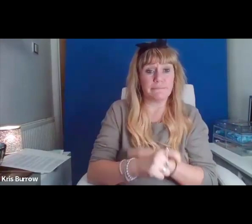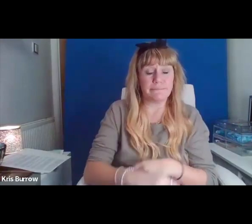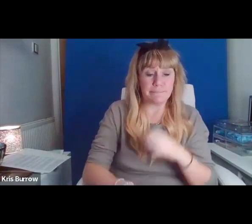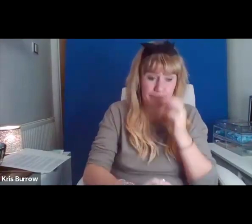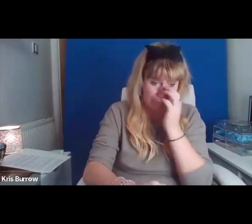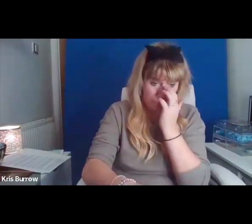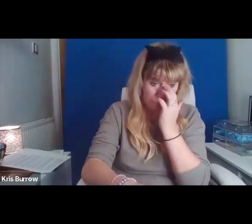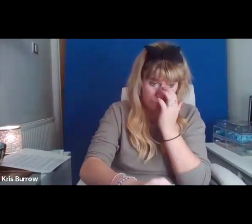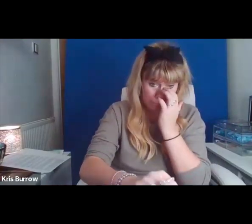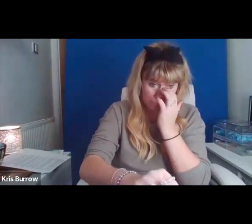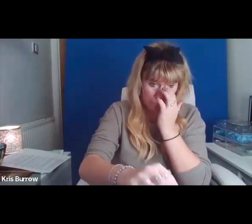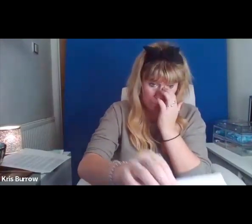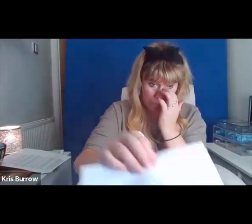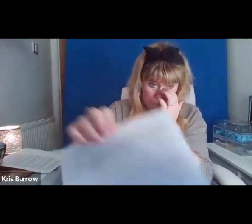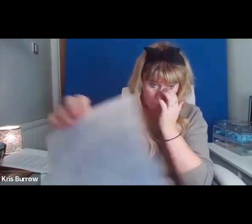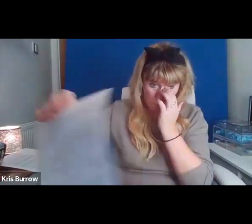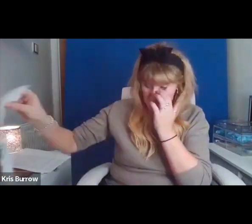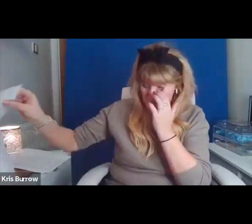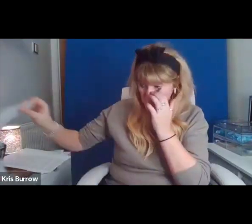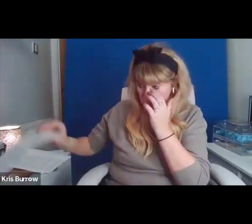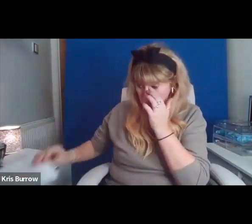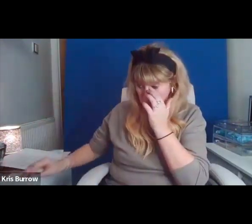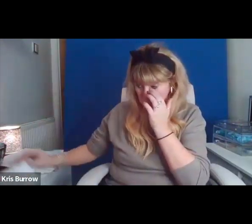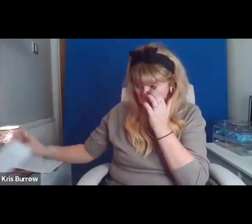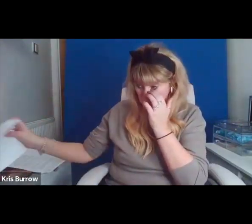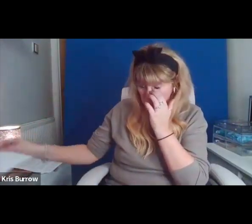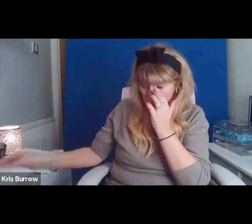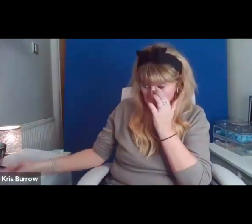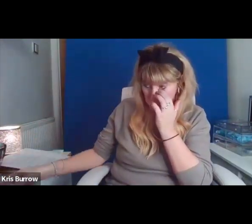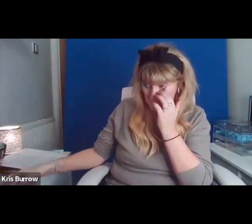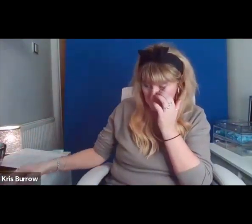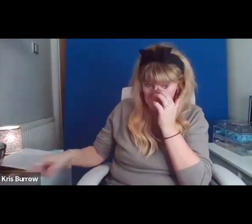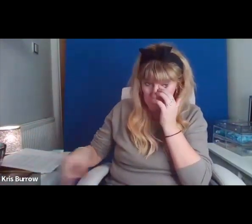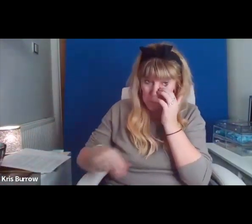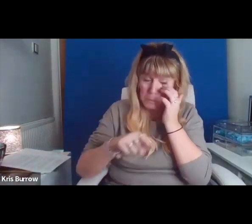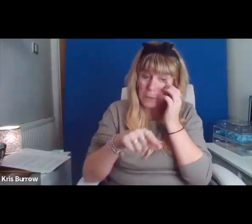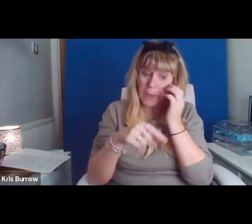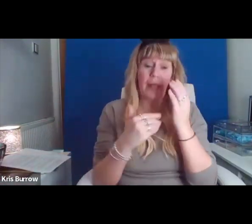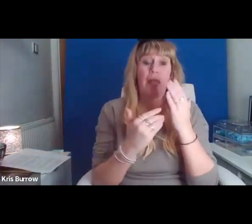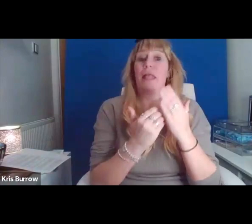It is a fairly new piece of mine called A New Place to Breathe.